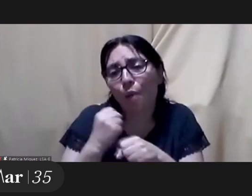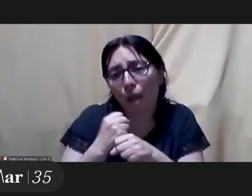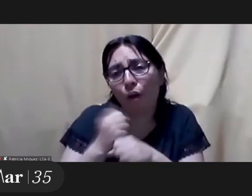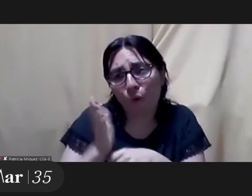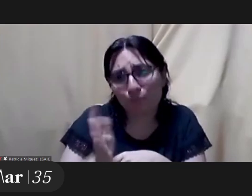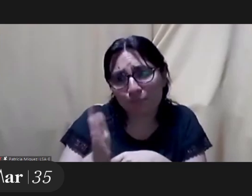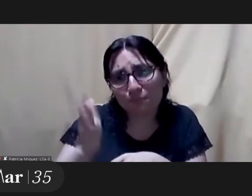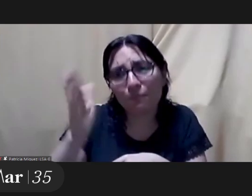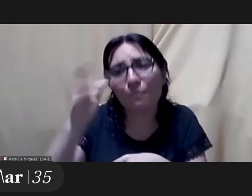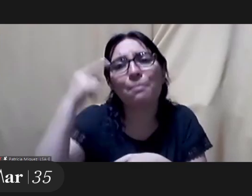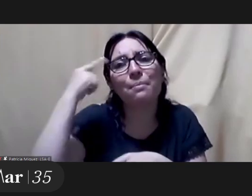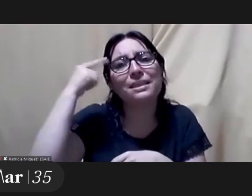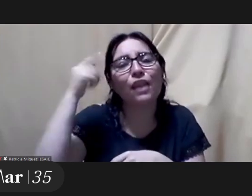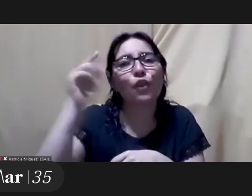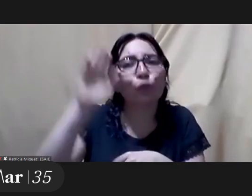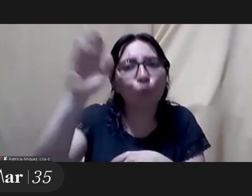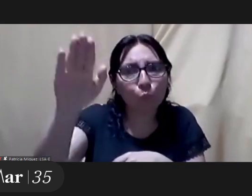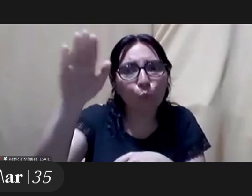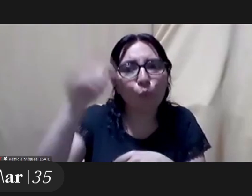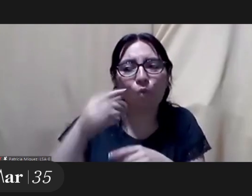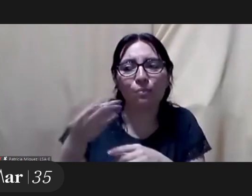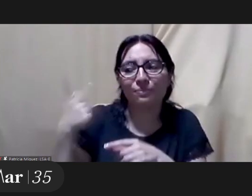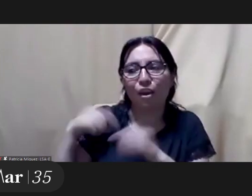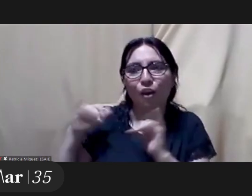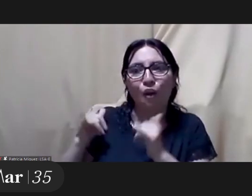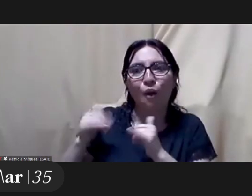lot of uh hard work ahead of us